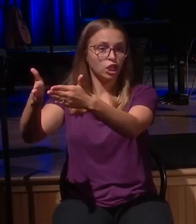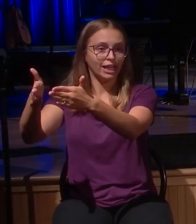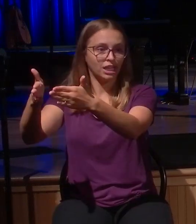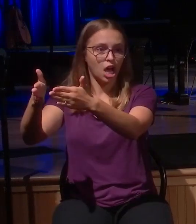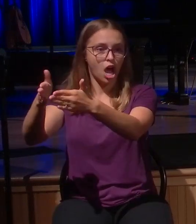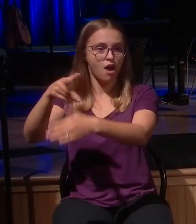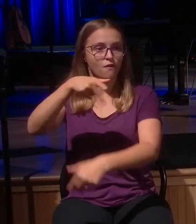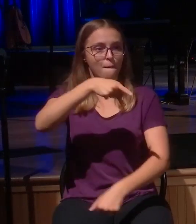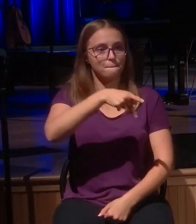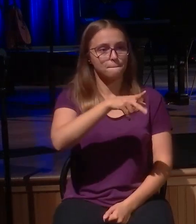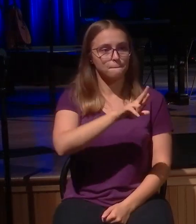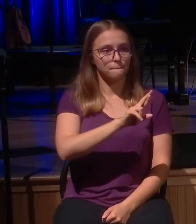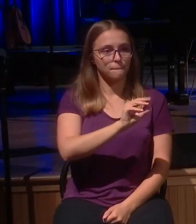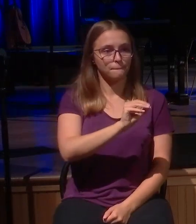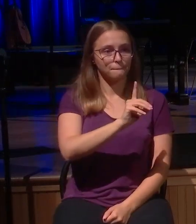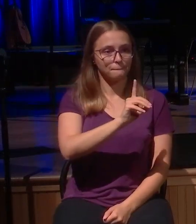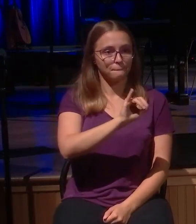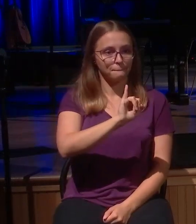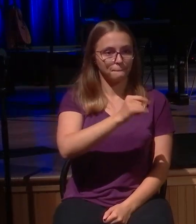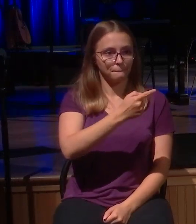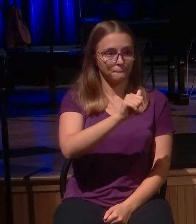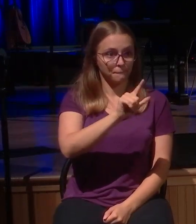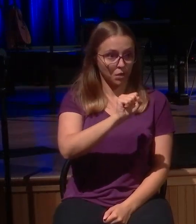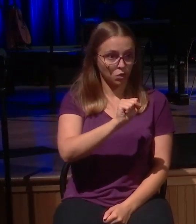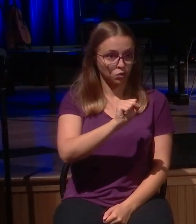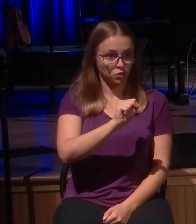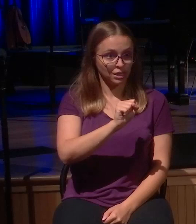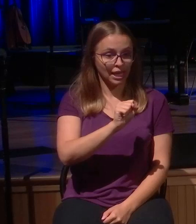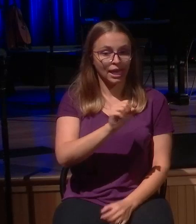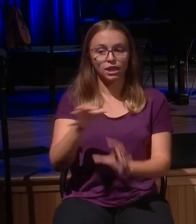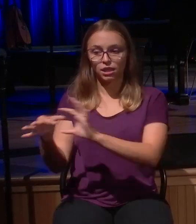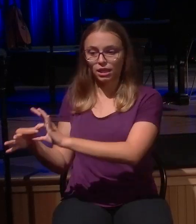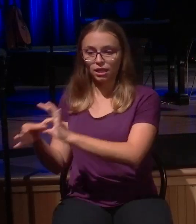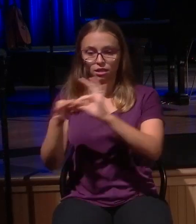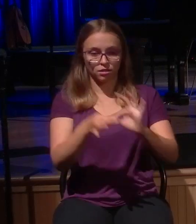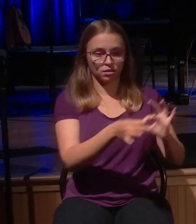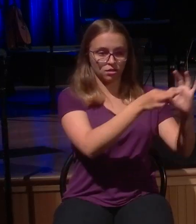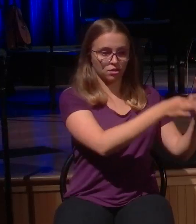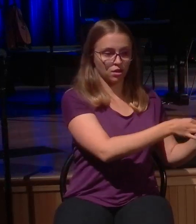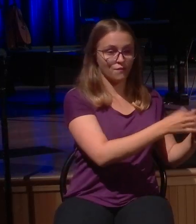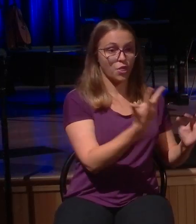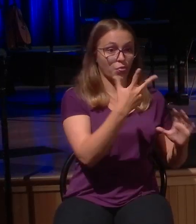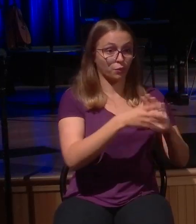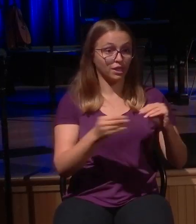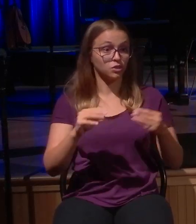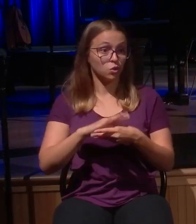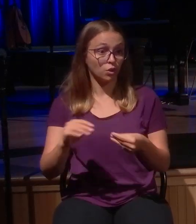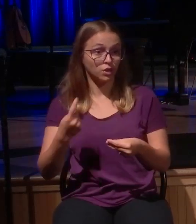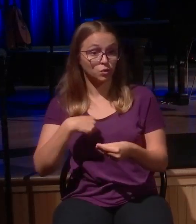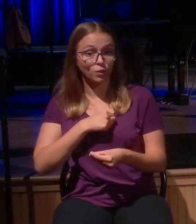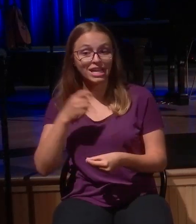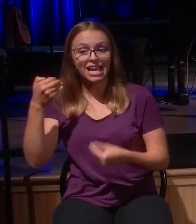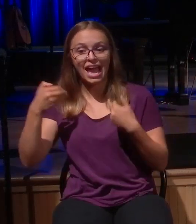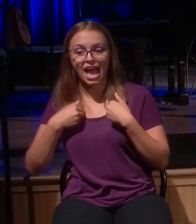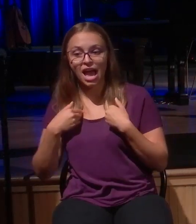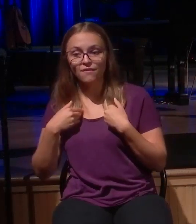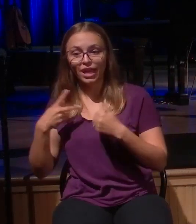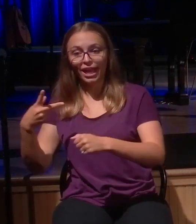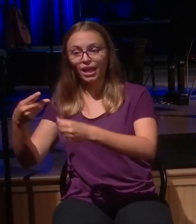coin that needs to be discovered. And we have the lost son who needs to come home. In every case, that which is lost needs